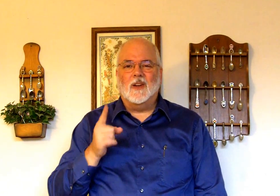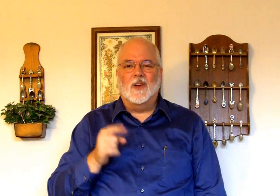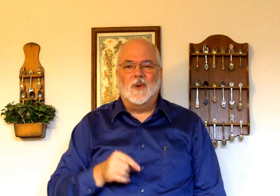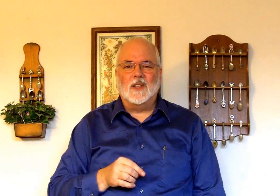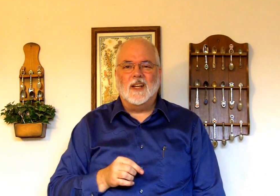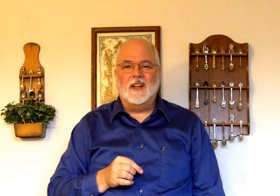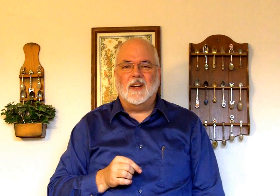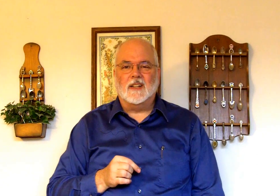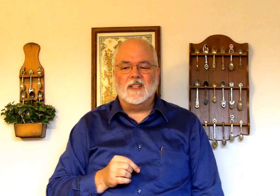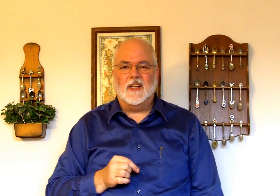Looking forward to seeing you there at LTC.